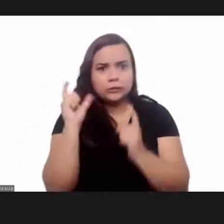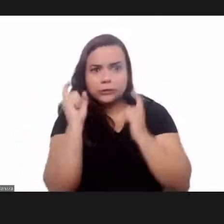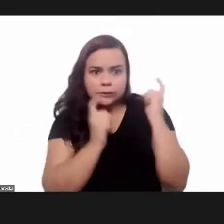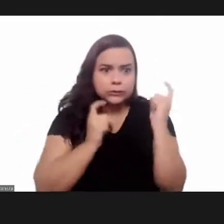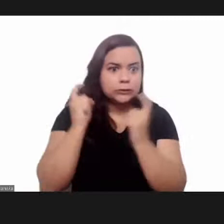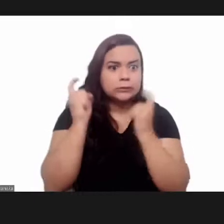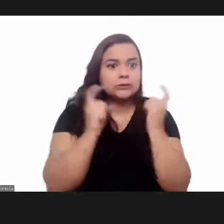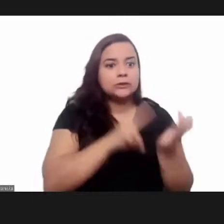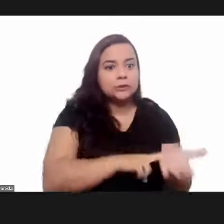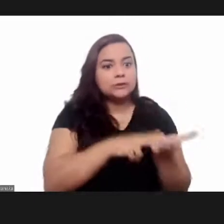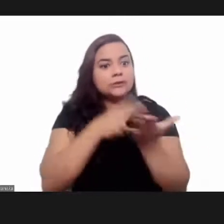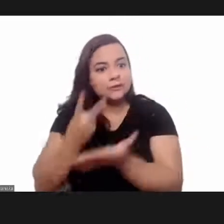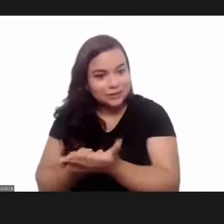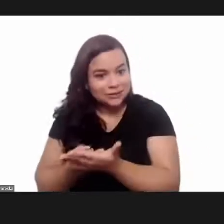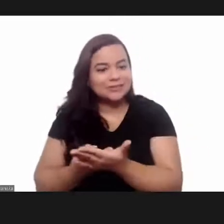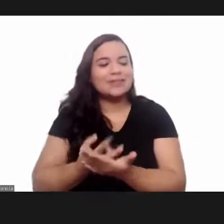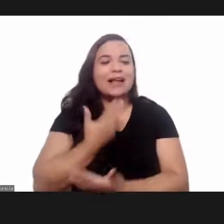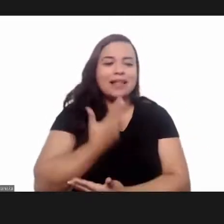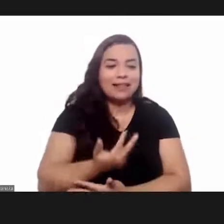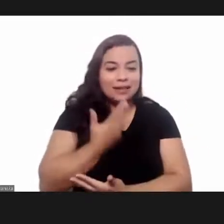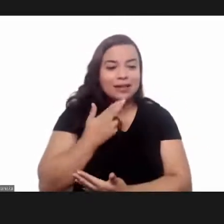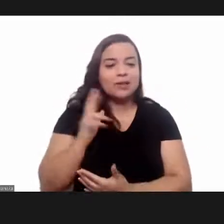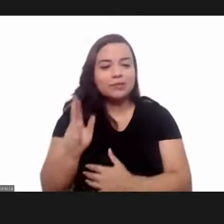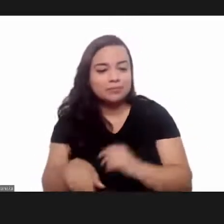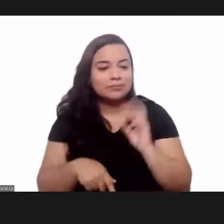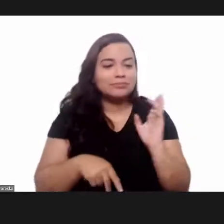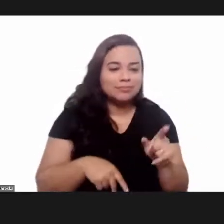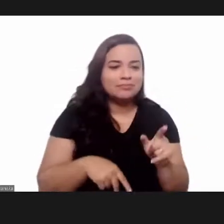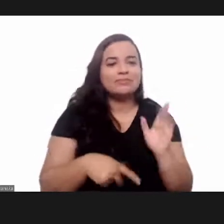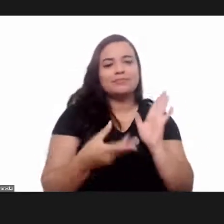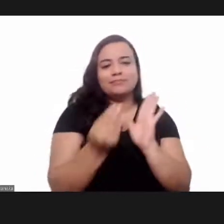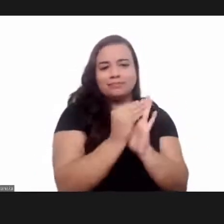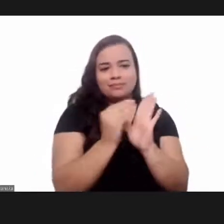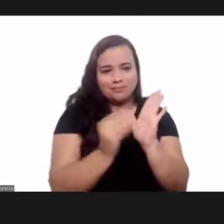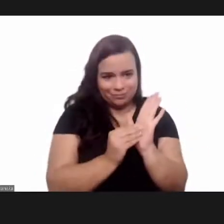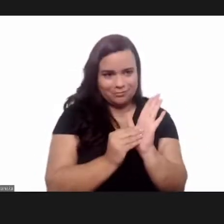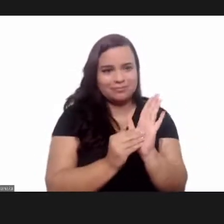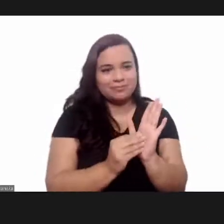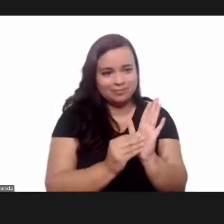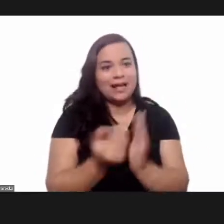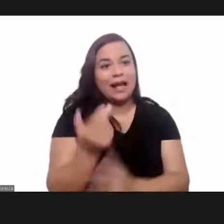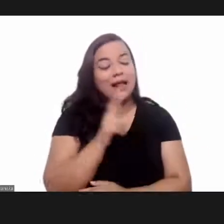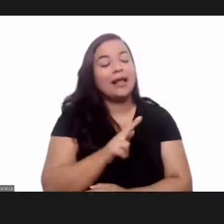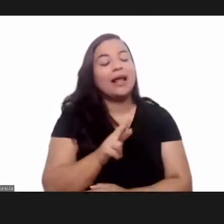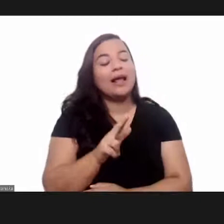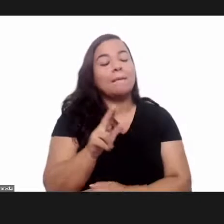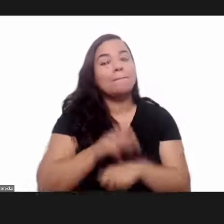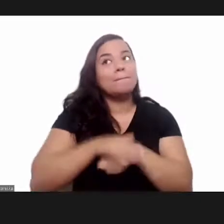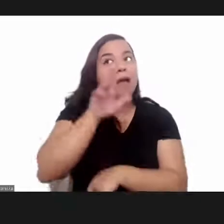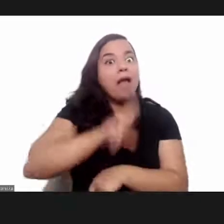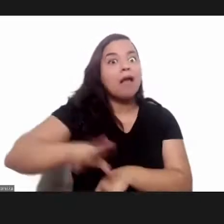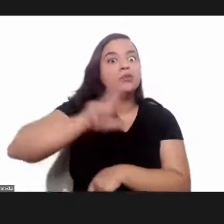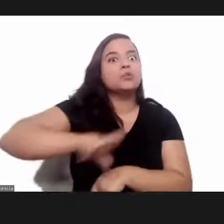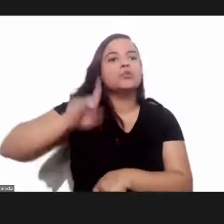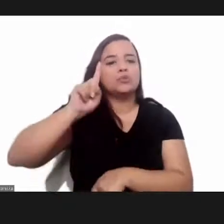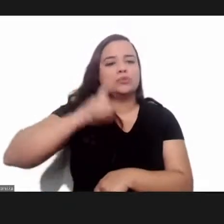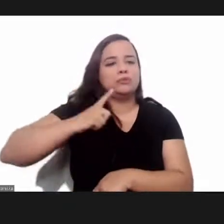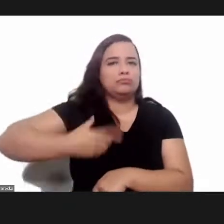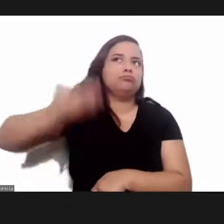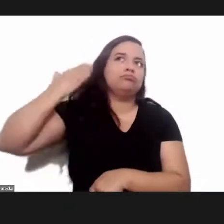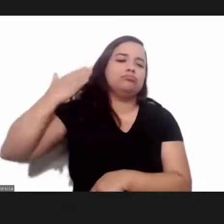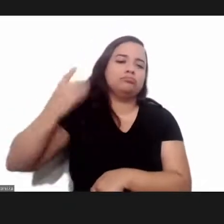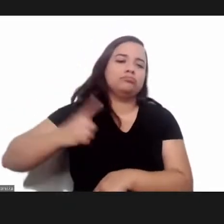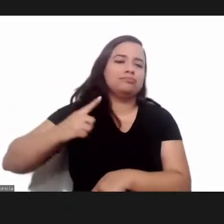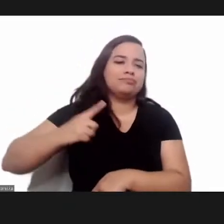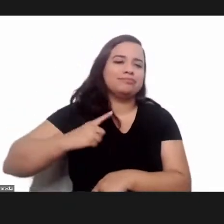the journal the was concerned with using the uh lingua franca